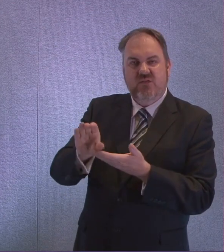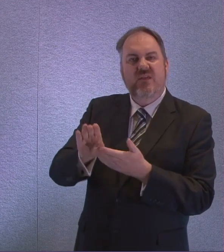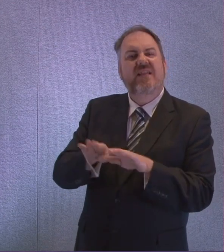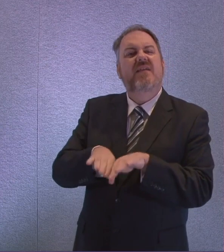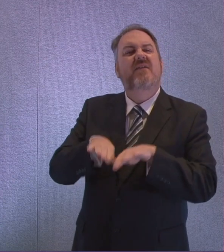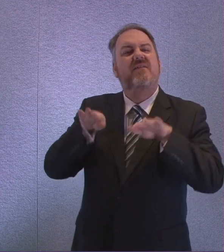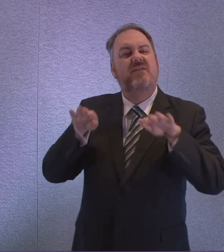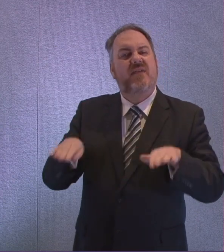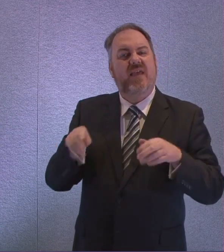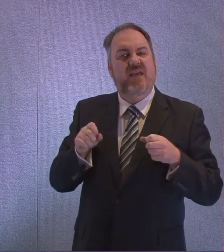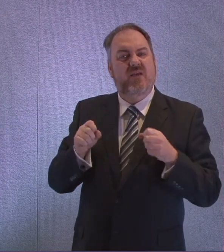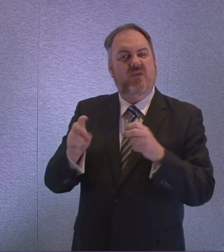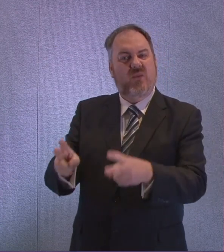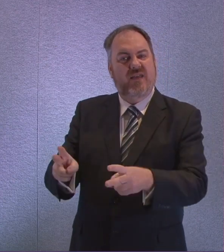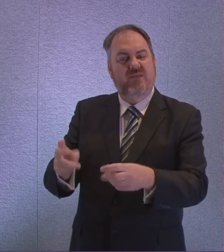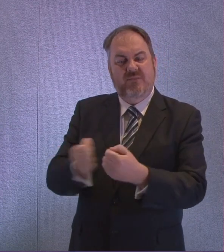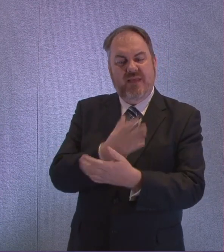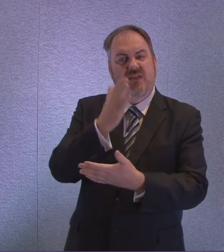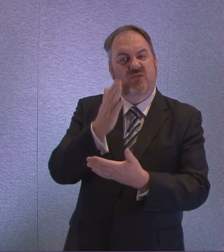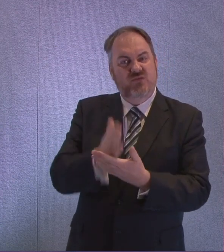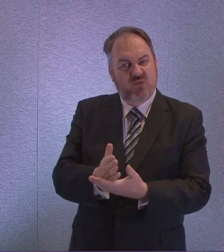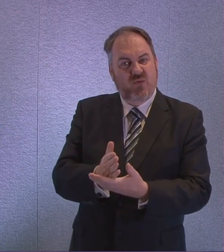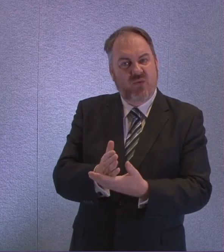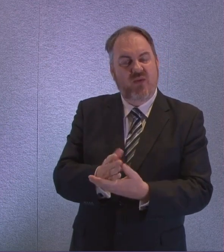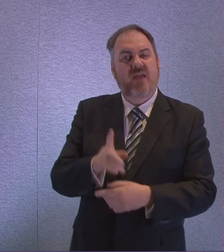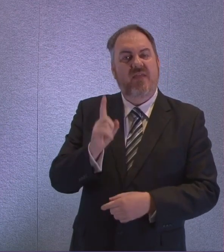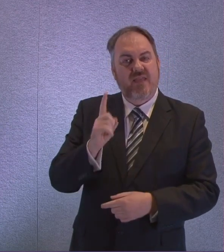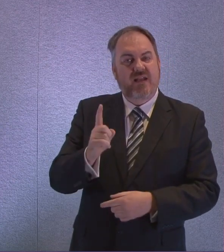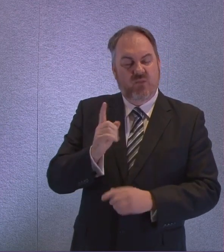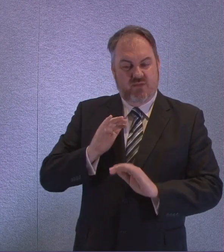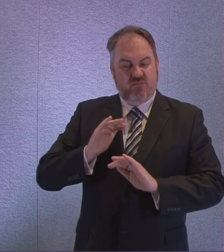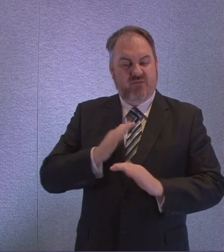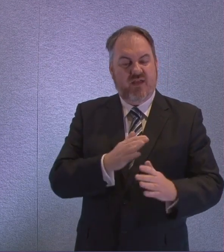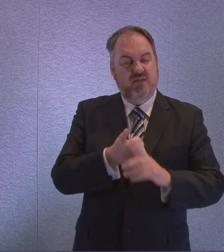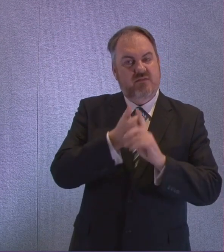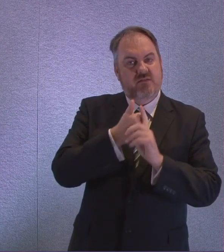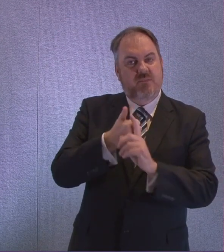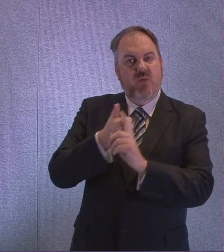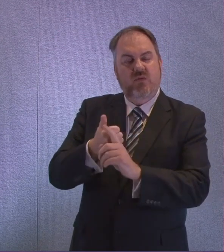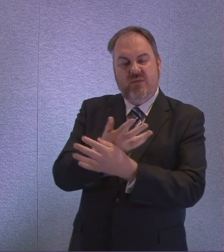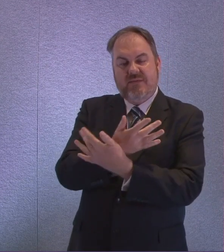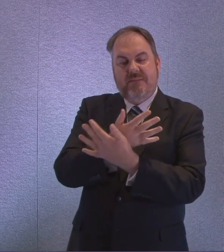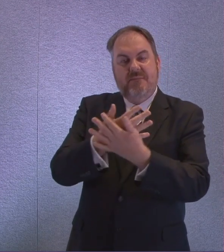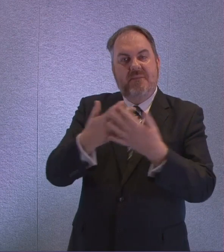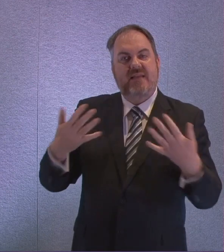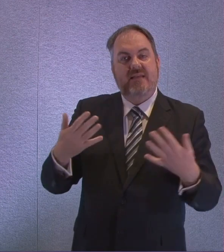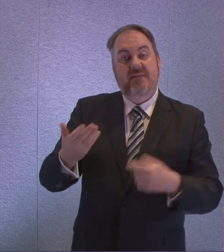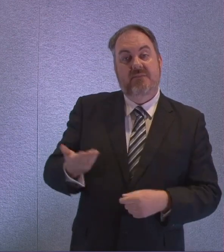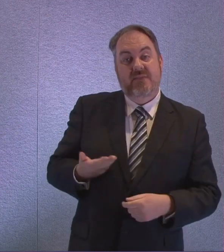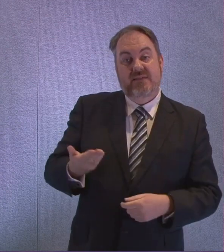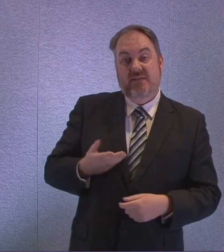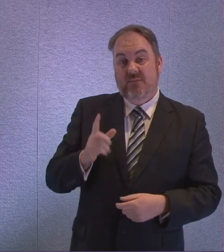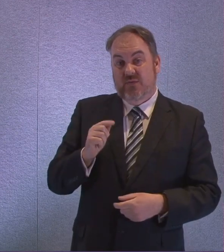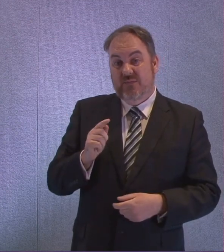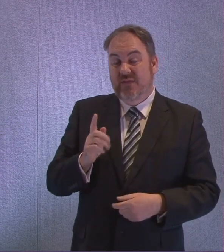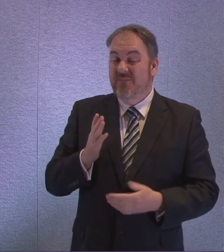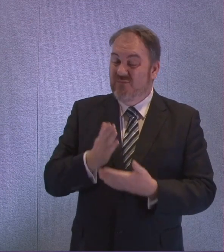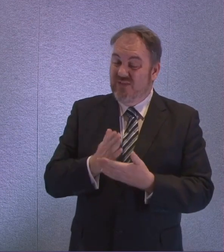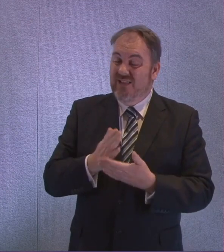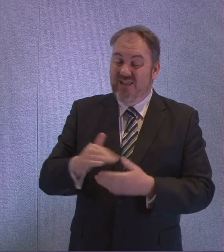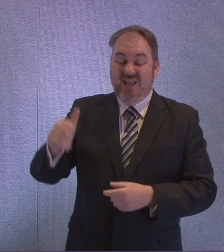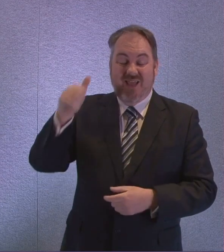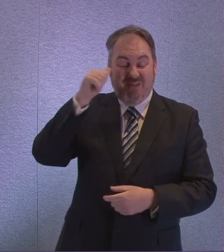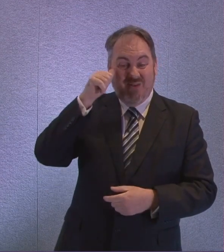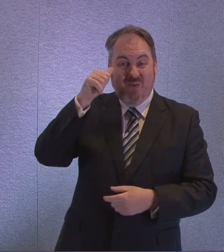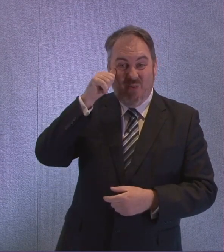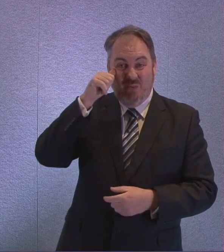way as possible and in a way that captures and provides assistance to as many businesses as possible. But I'm acutely aware, and this will